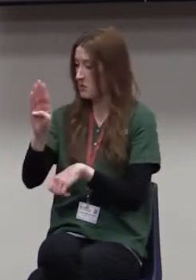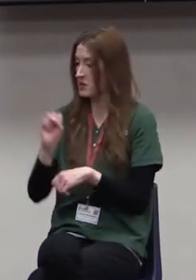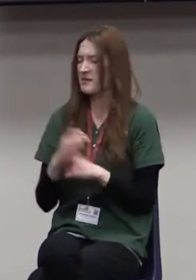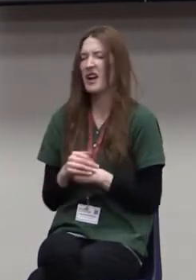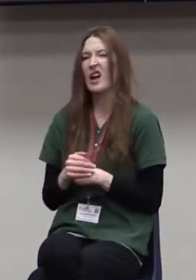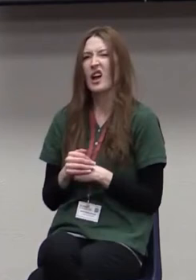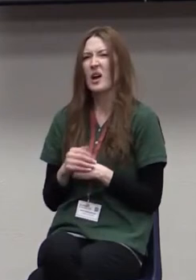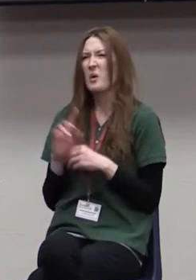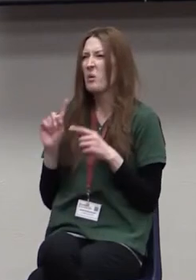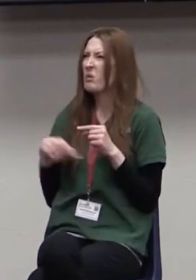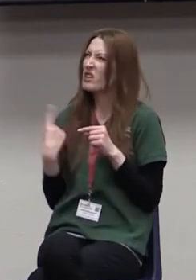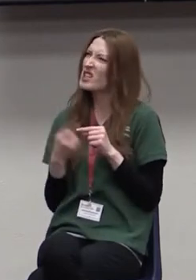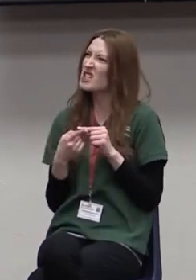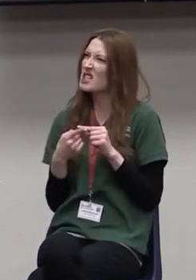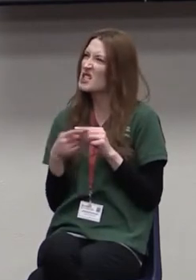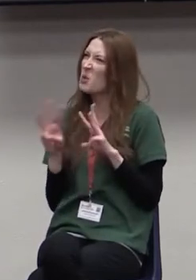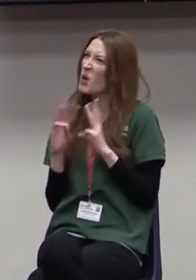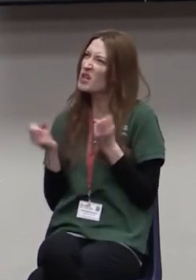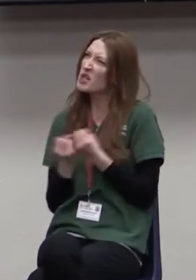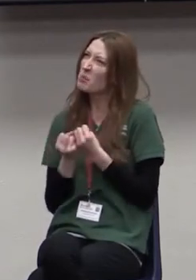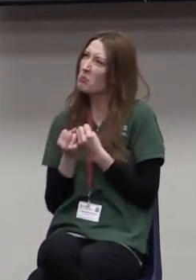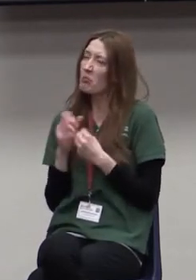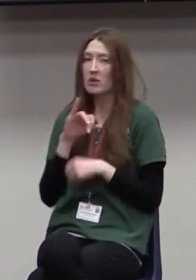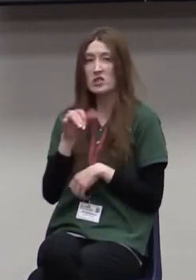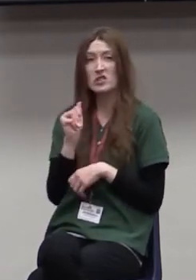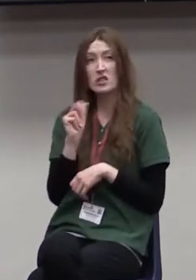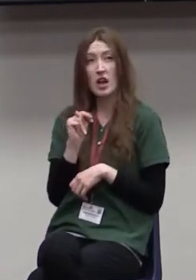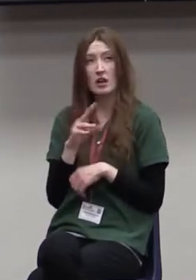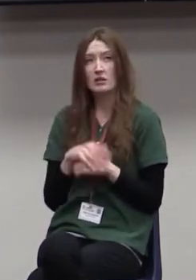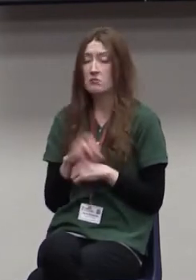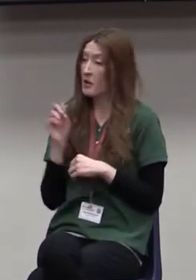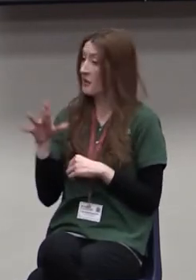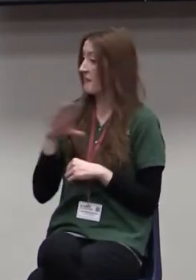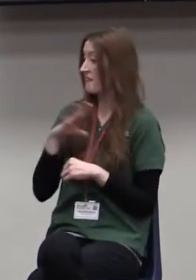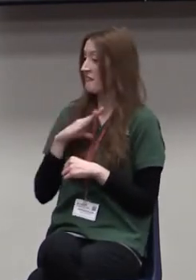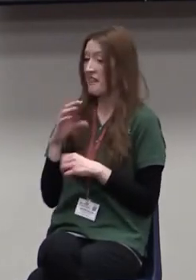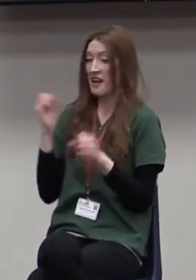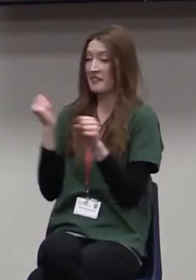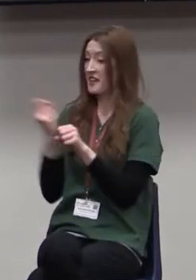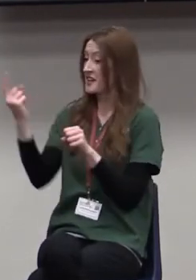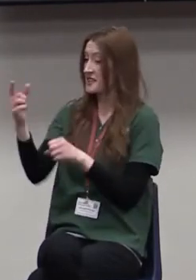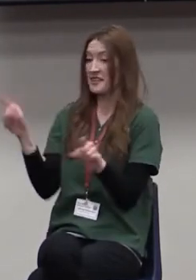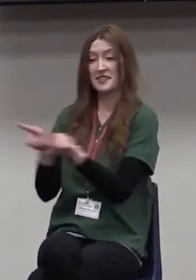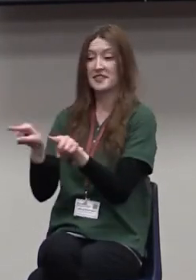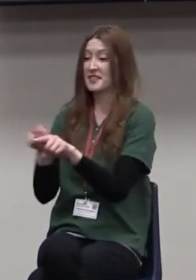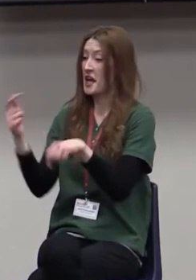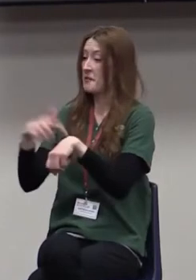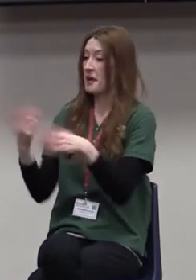When is the vision workshop? January. Well, let's plan to have that scheduled in January. Get that all ready.